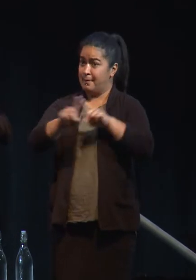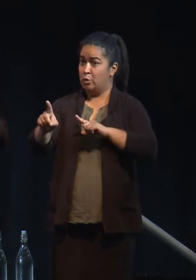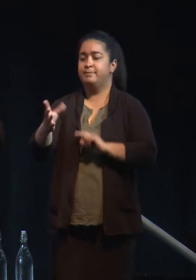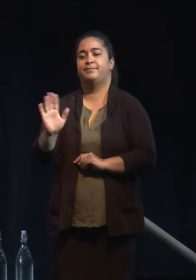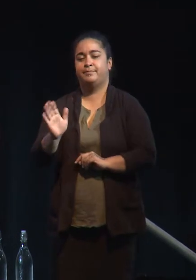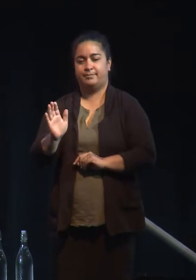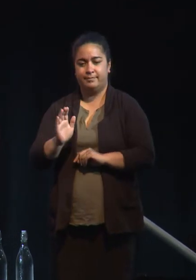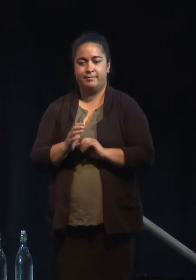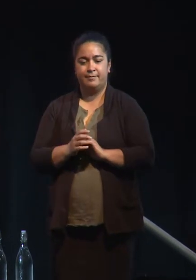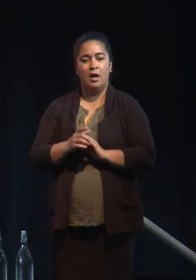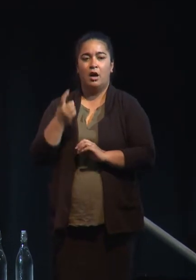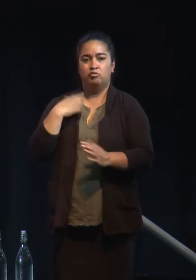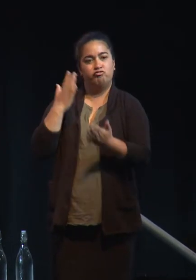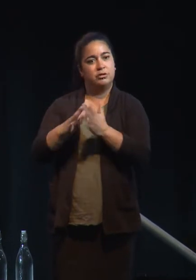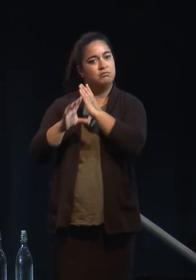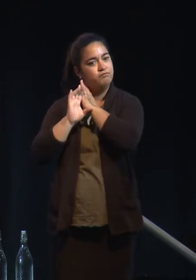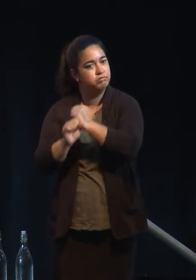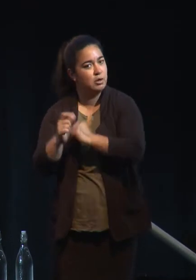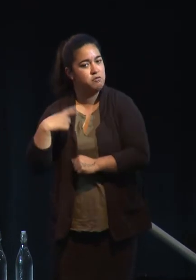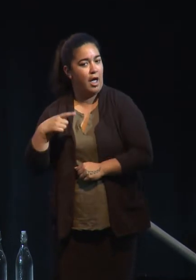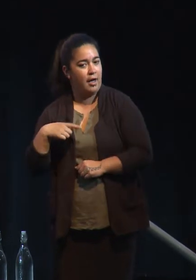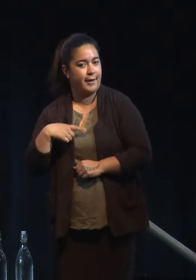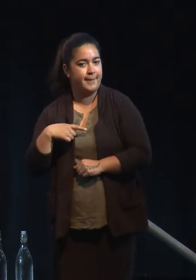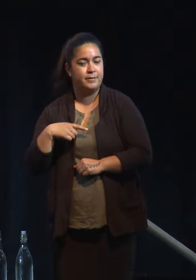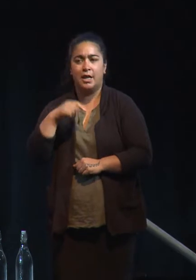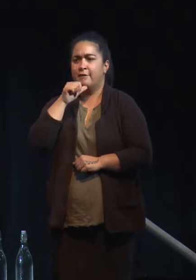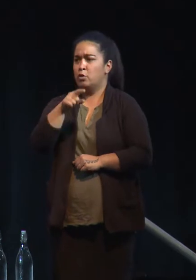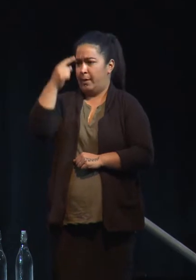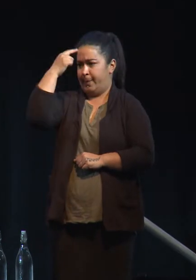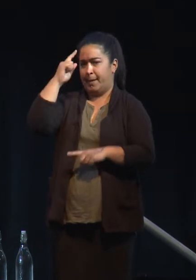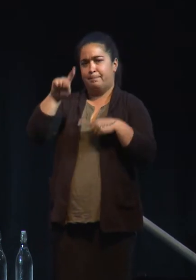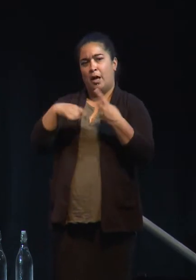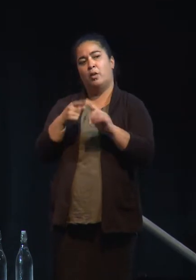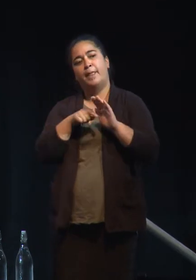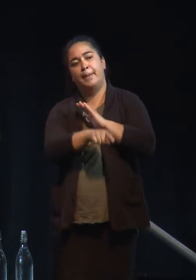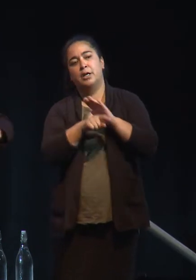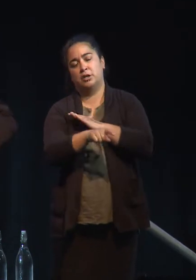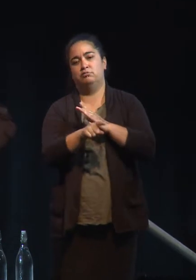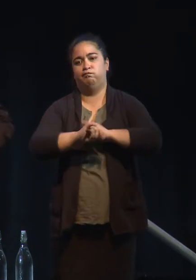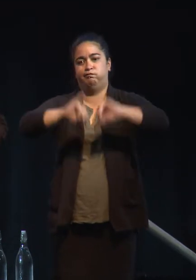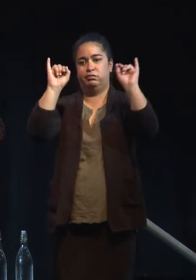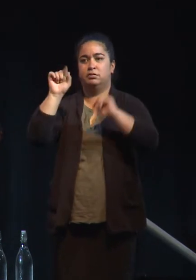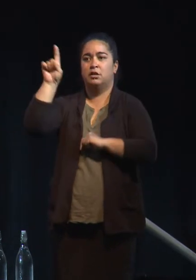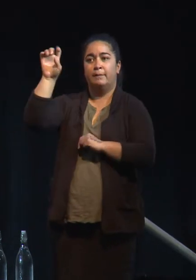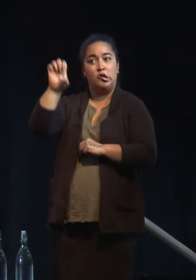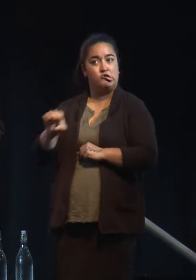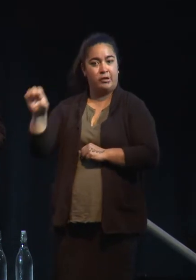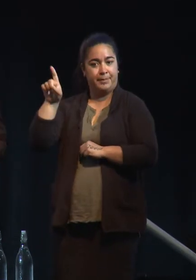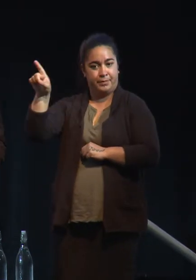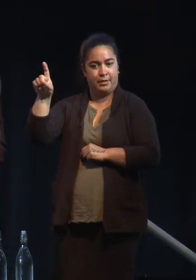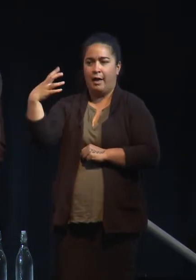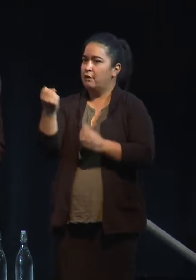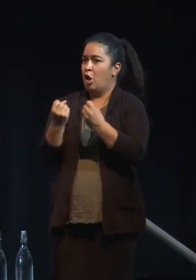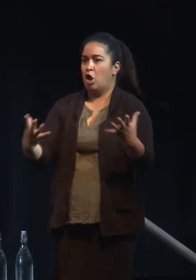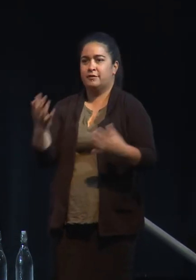dedicated to this as a cause. Think about the immigrant crisis in Europe that toppled all the liberal governments there